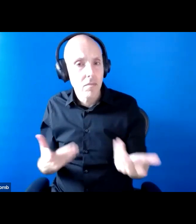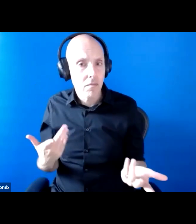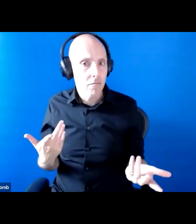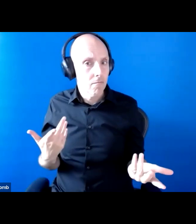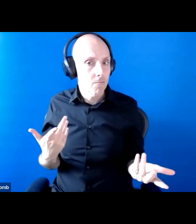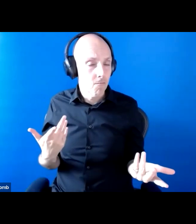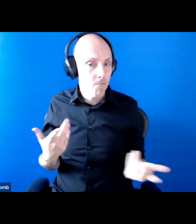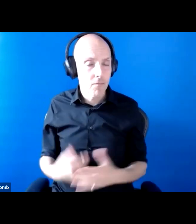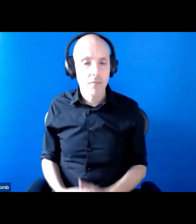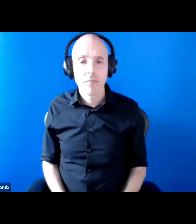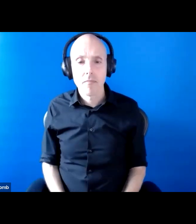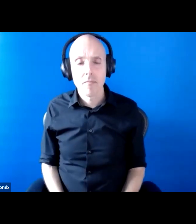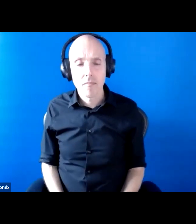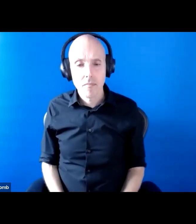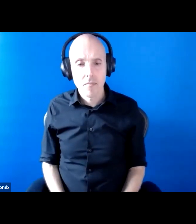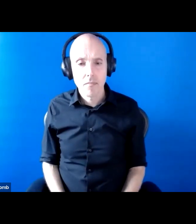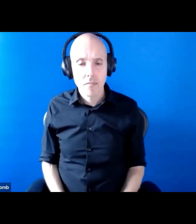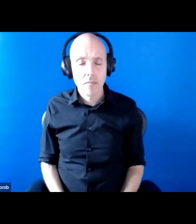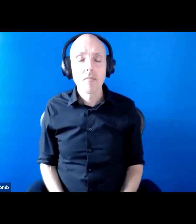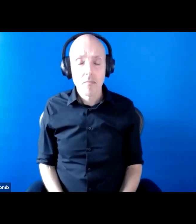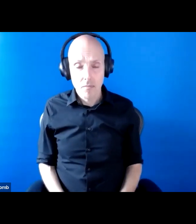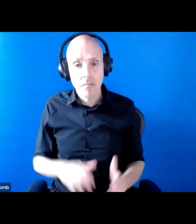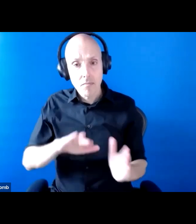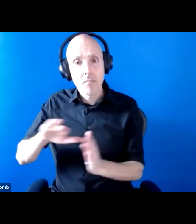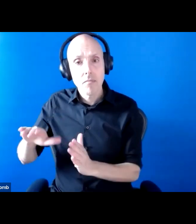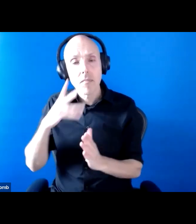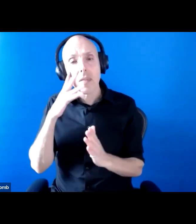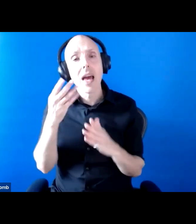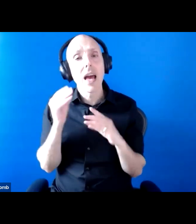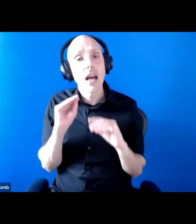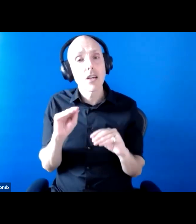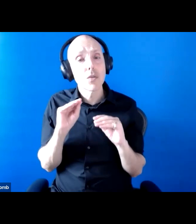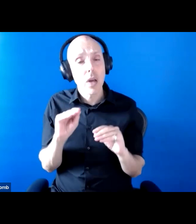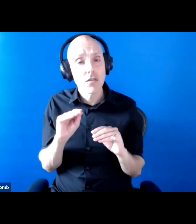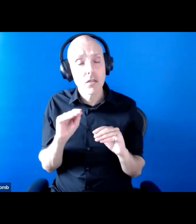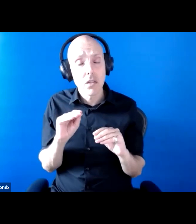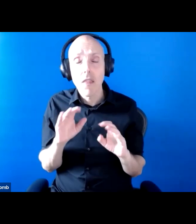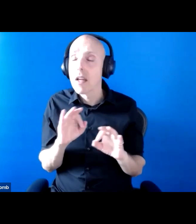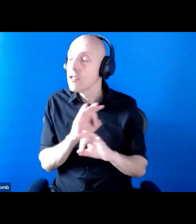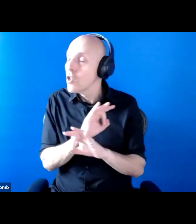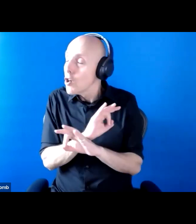And on education, we've seen no special steps being taken to help